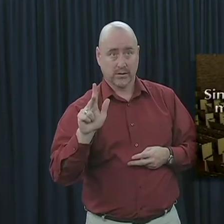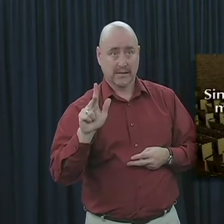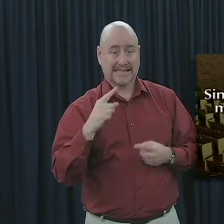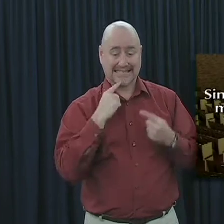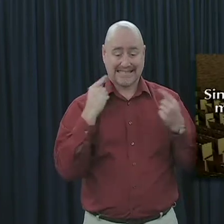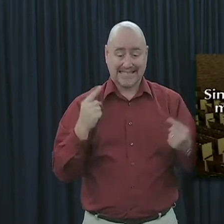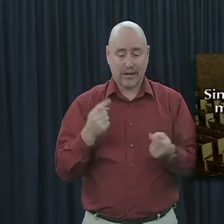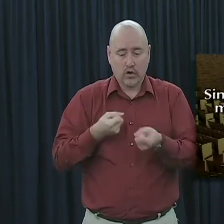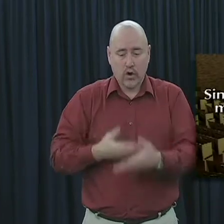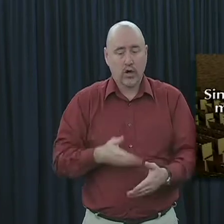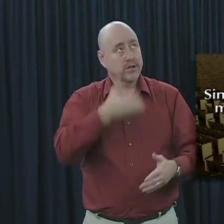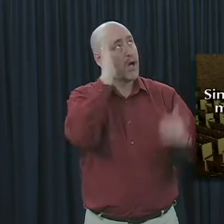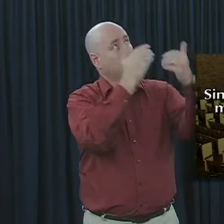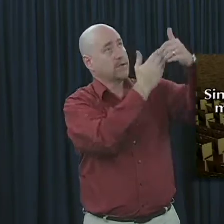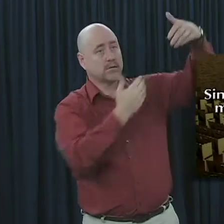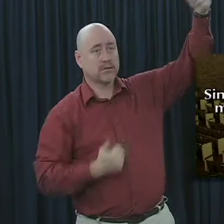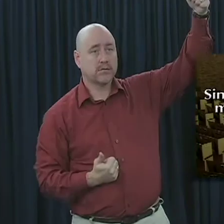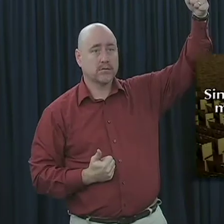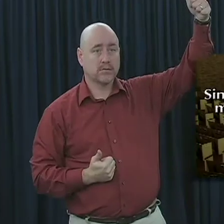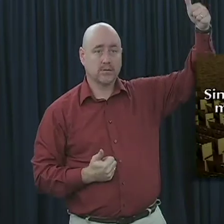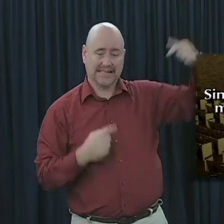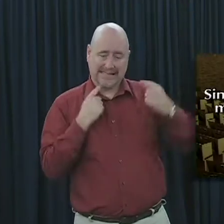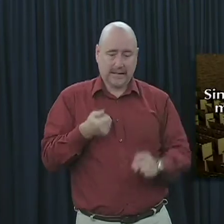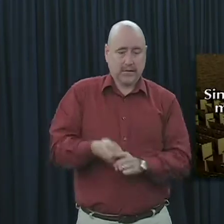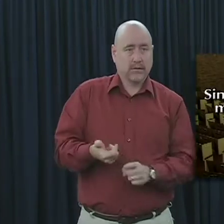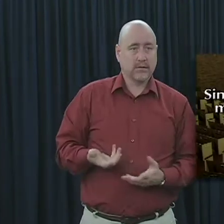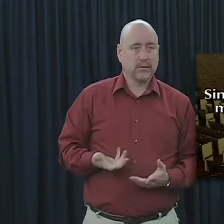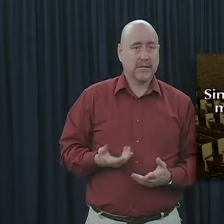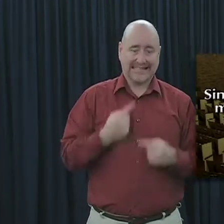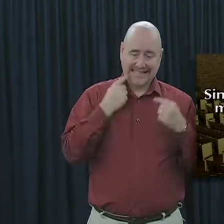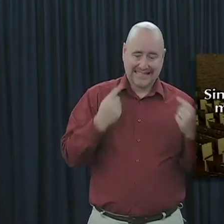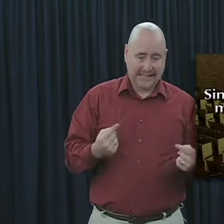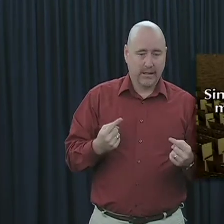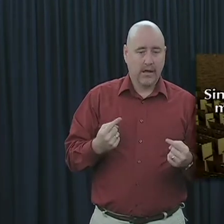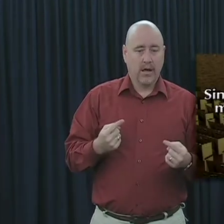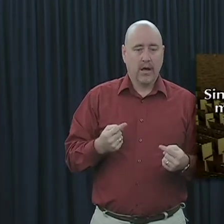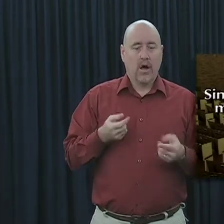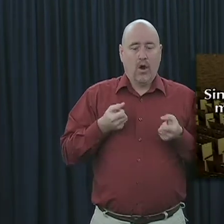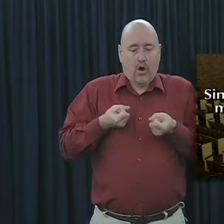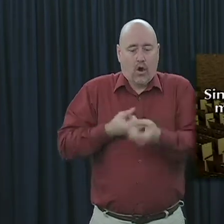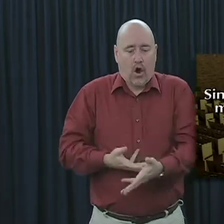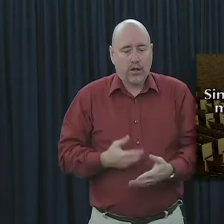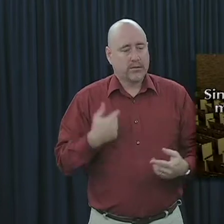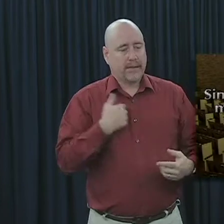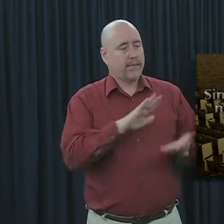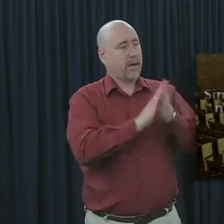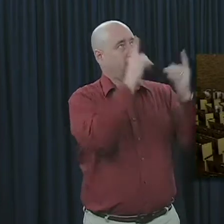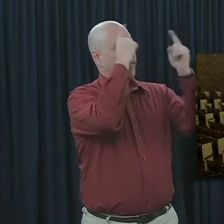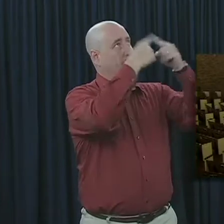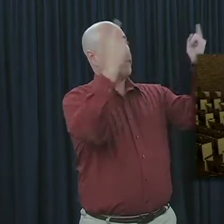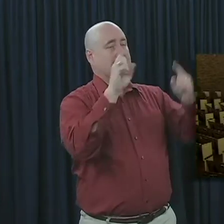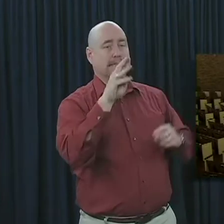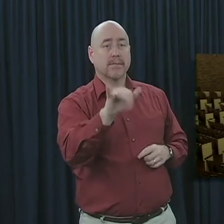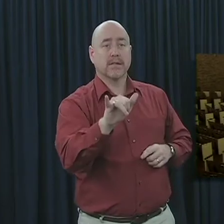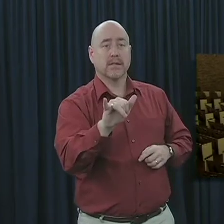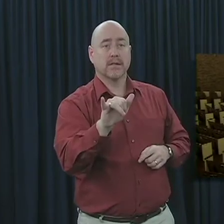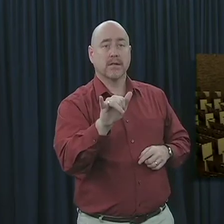sin separated a person from God. It is sin that makes us an enemy of God. But the Bible also